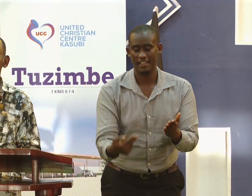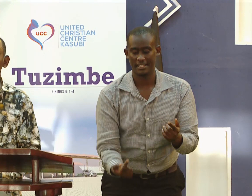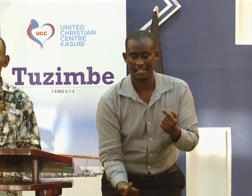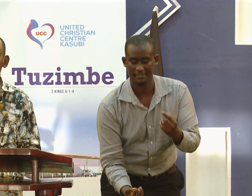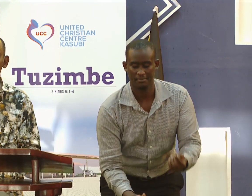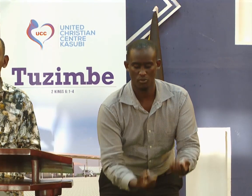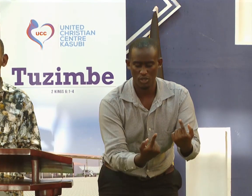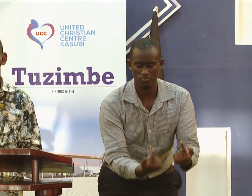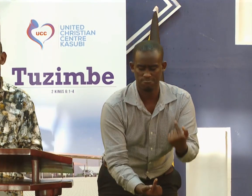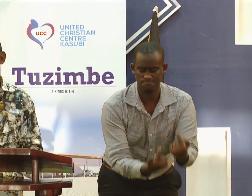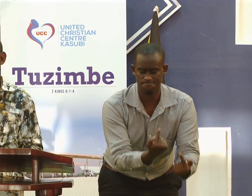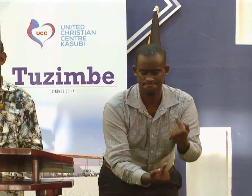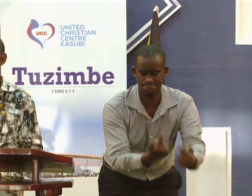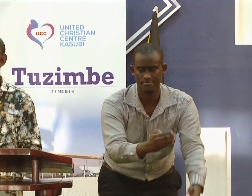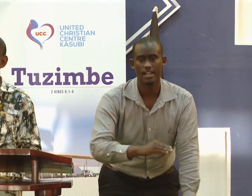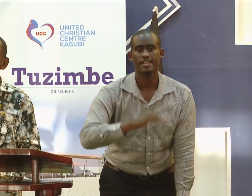it enough fire.